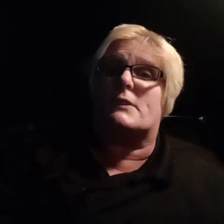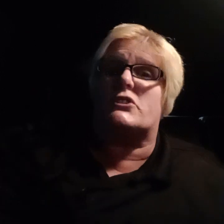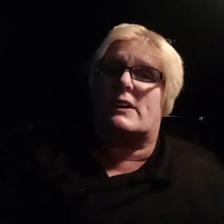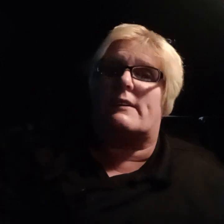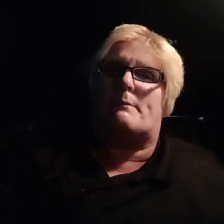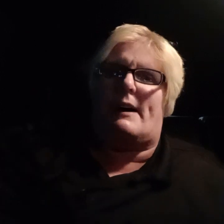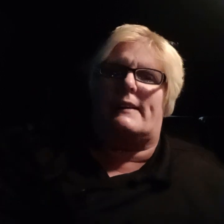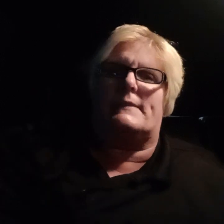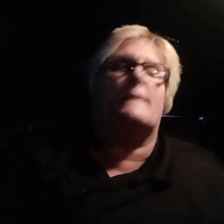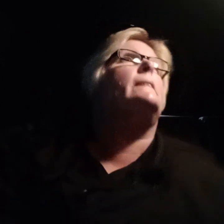appreciate it. Bye. Bye.